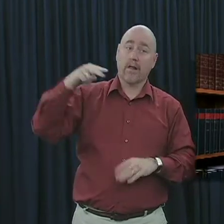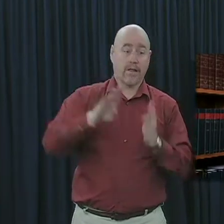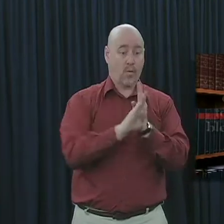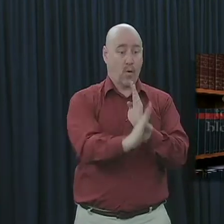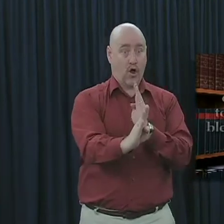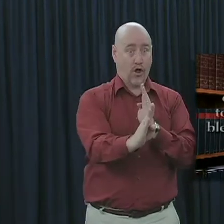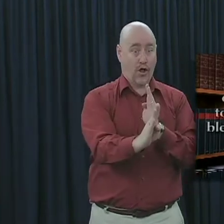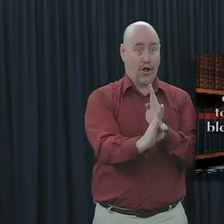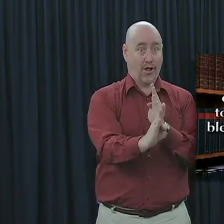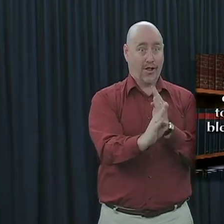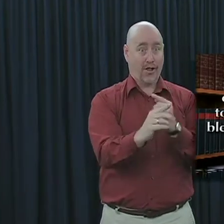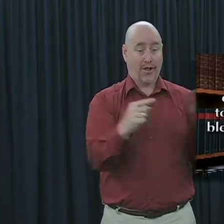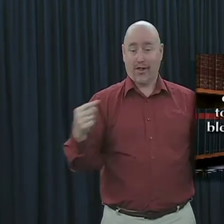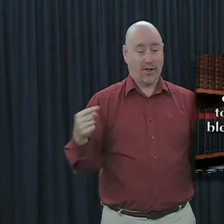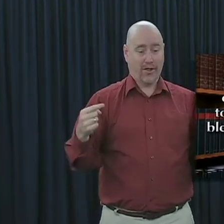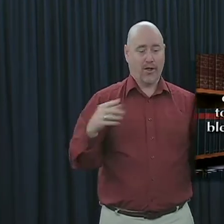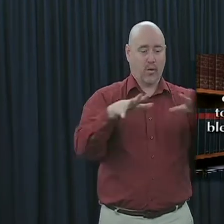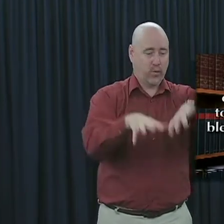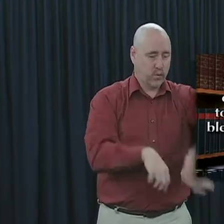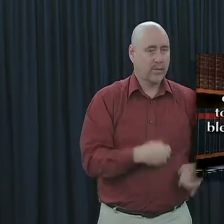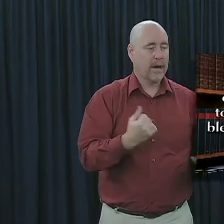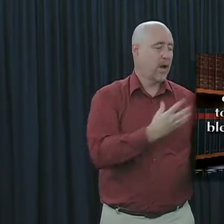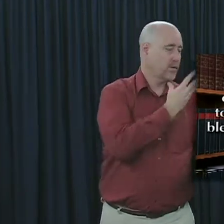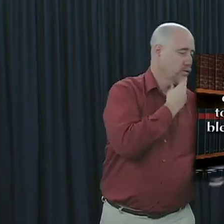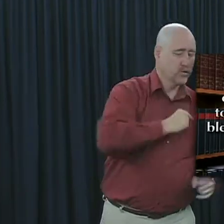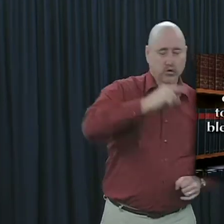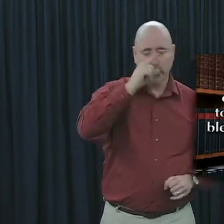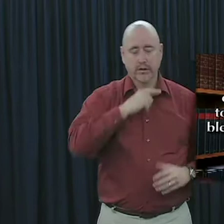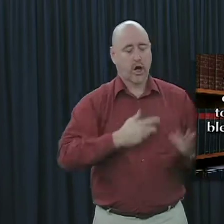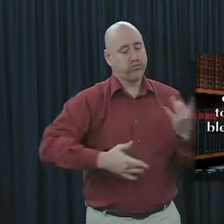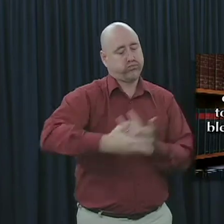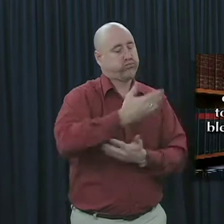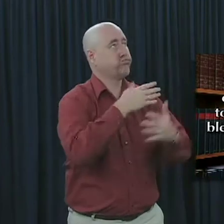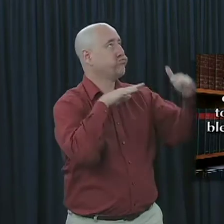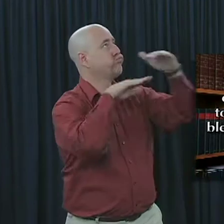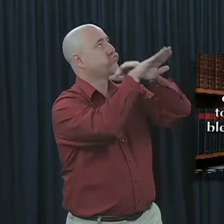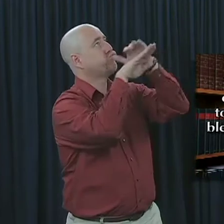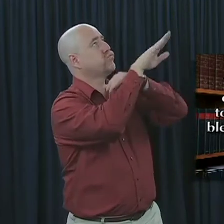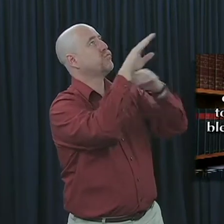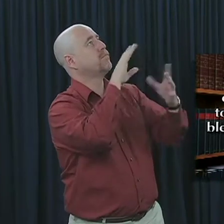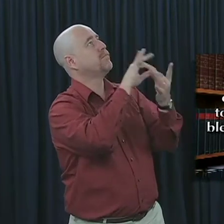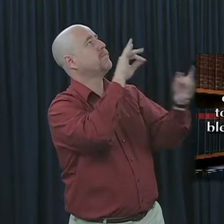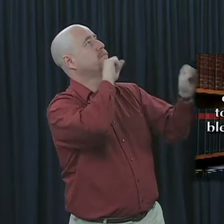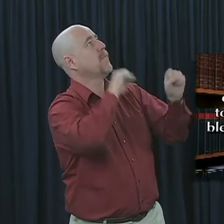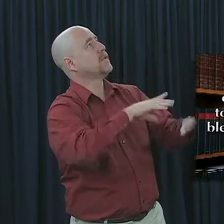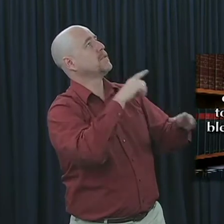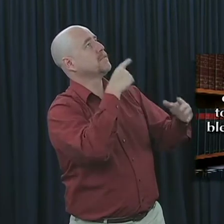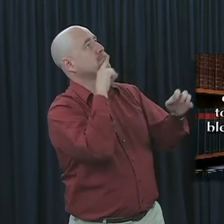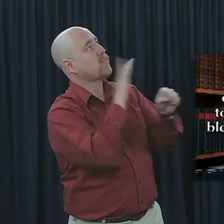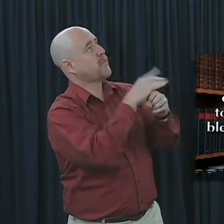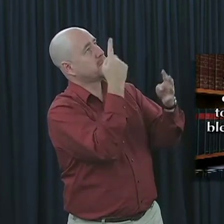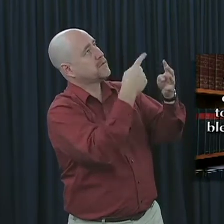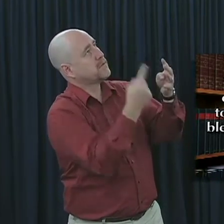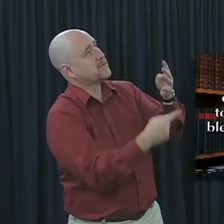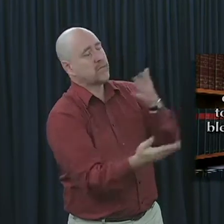and now both Gentiles and Jews have equal access to the spiritual blessings and promises of God. regardless of